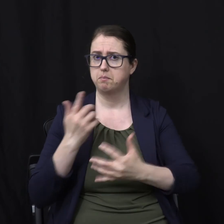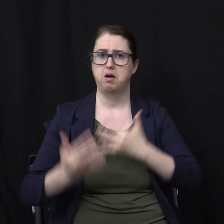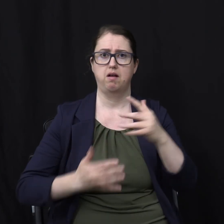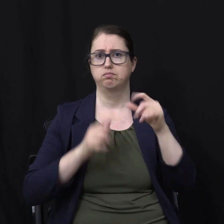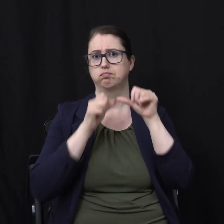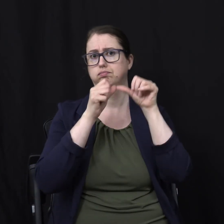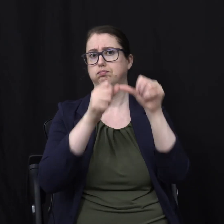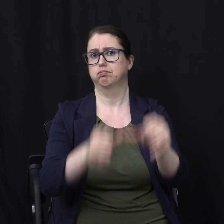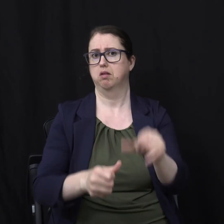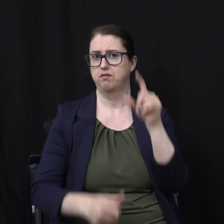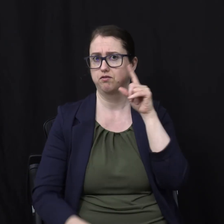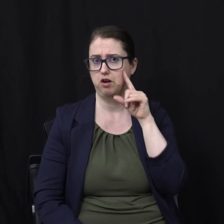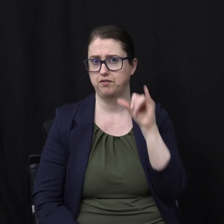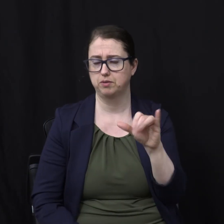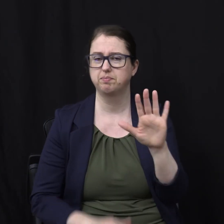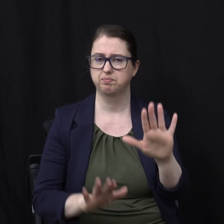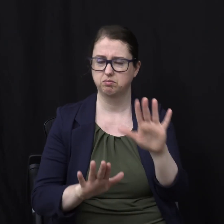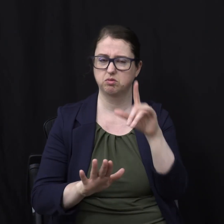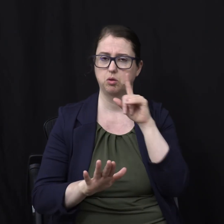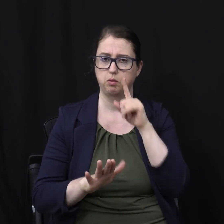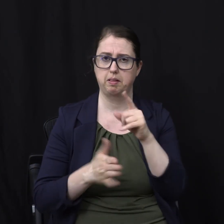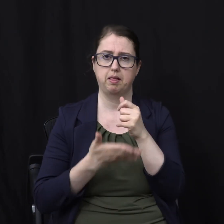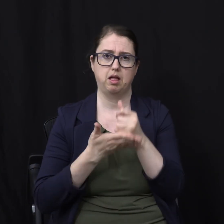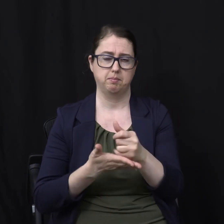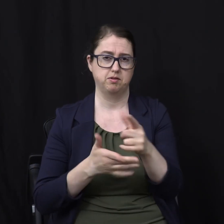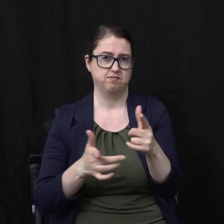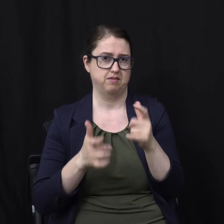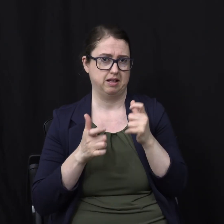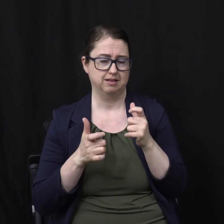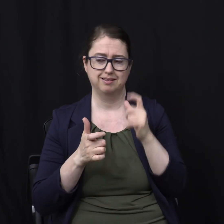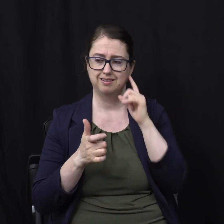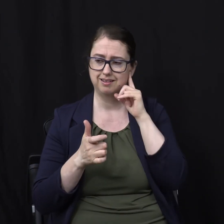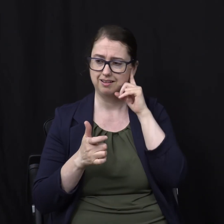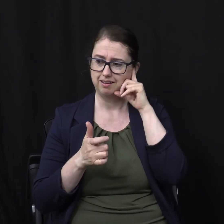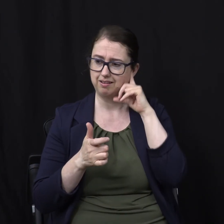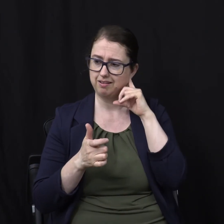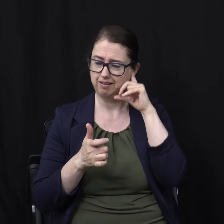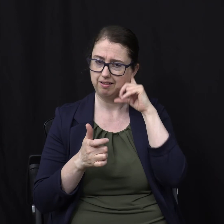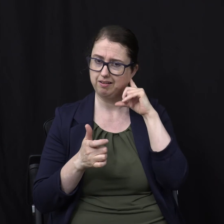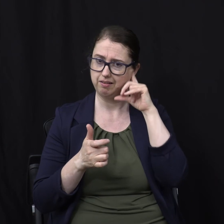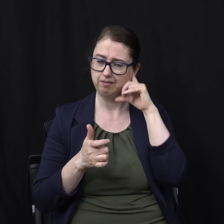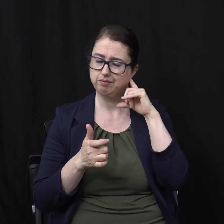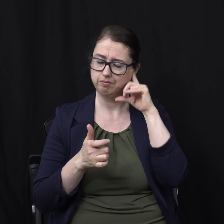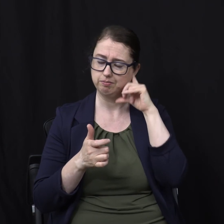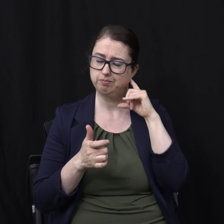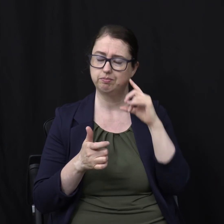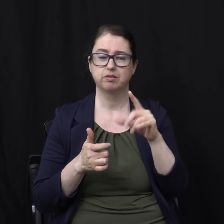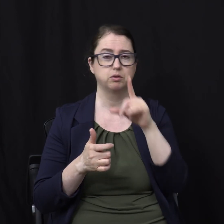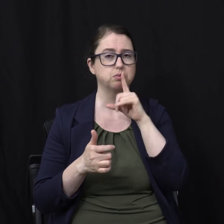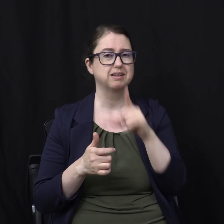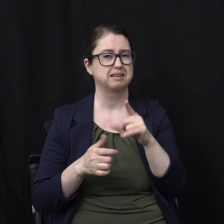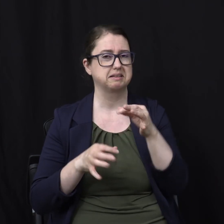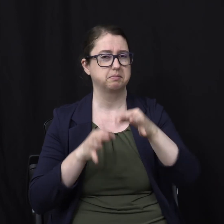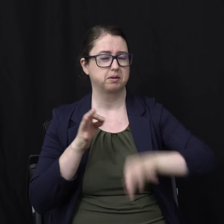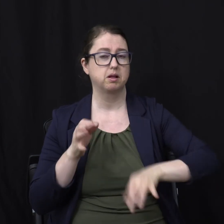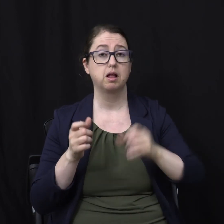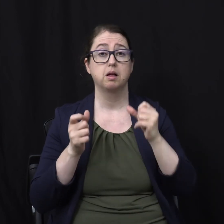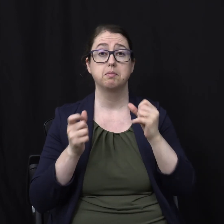Forever and ever Well I'm gonna give you Relief on that Quickly this time This is so simple Many many many times In the Bible